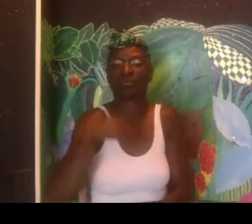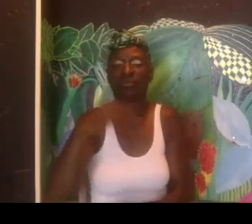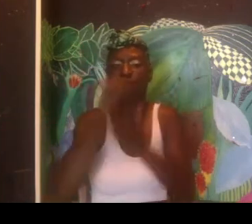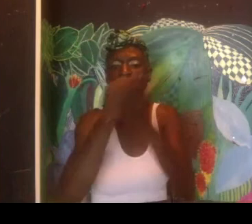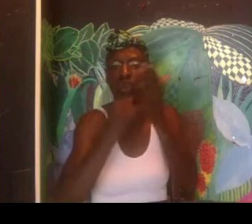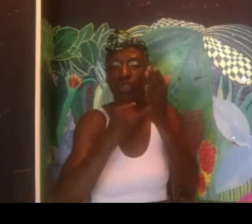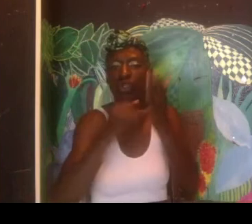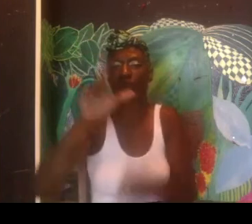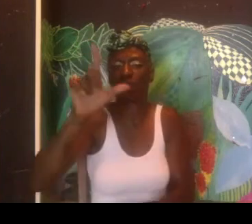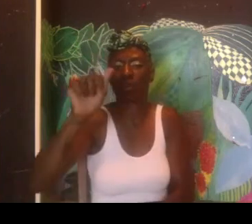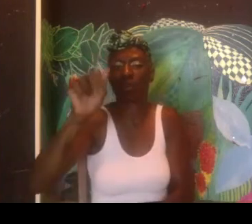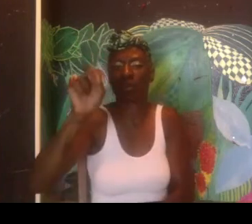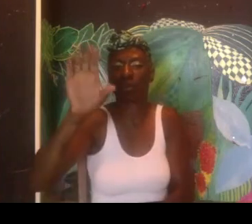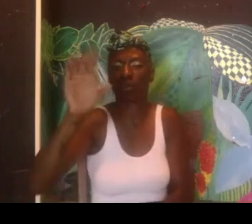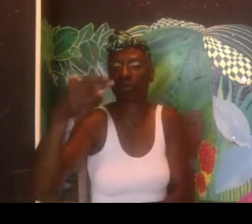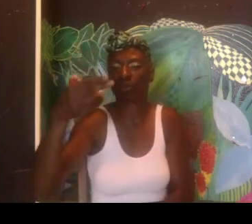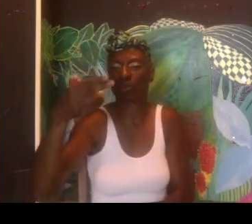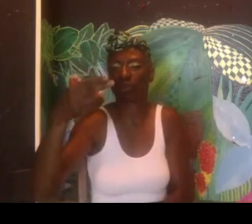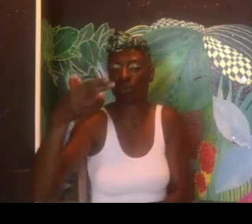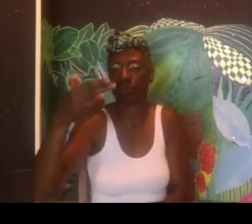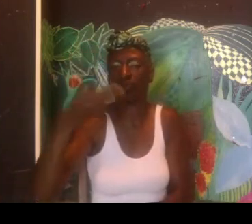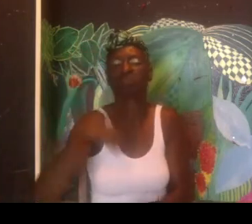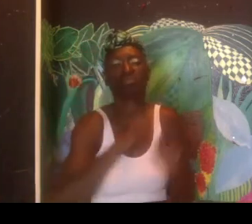with Ontario Cultural Society for the Deaf.